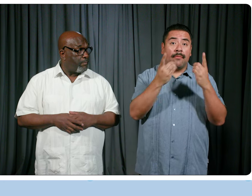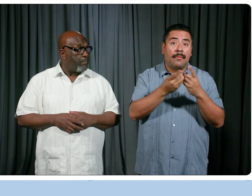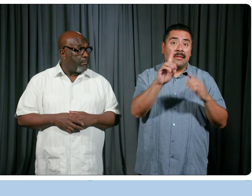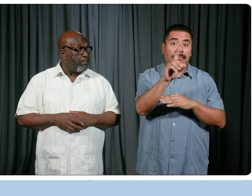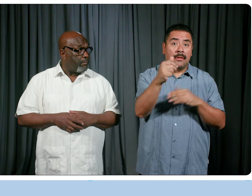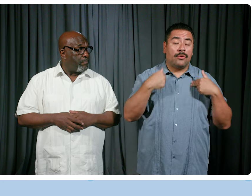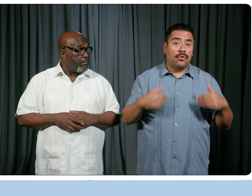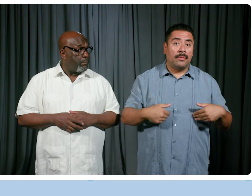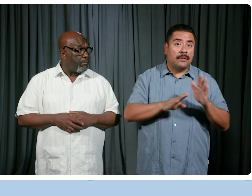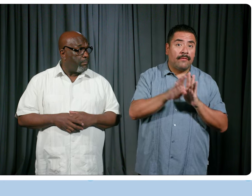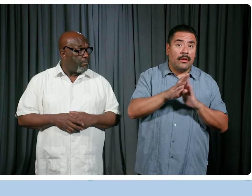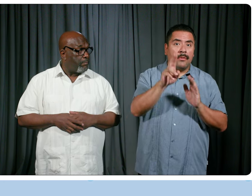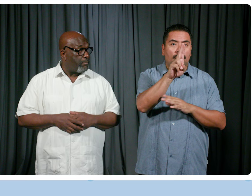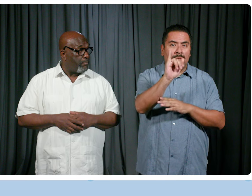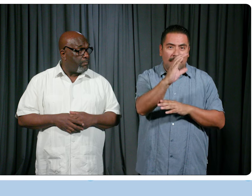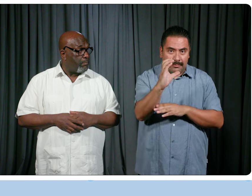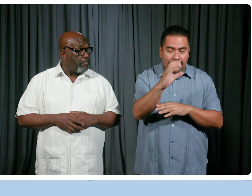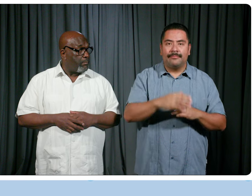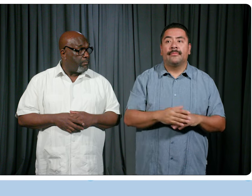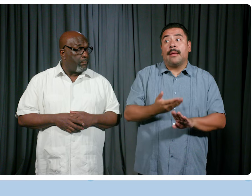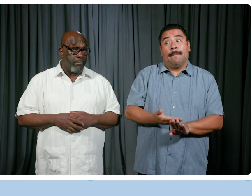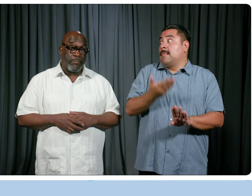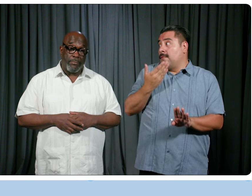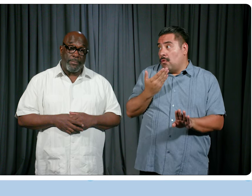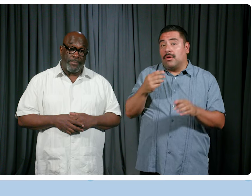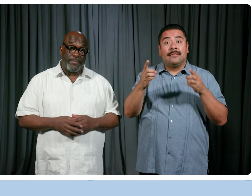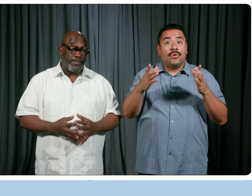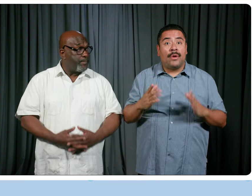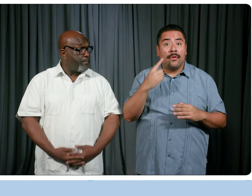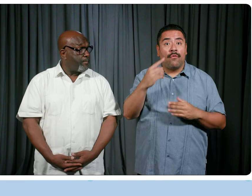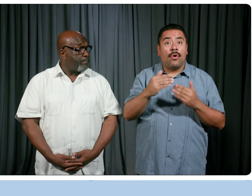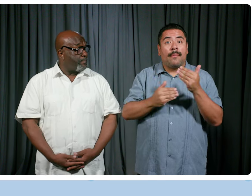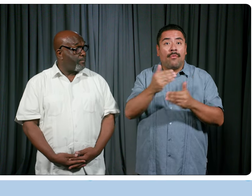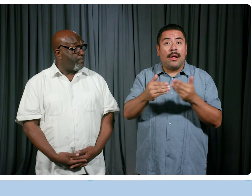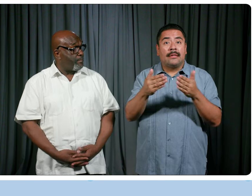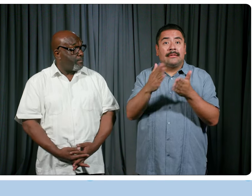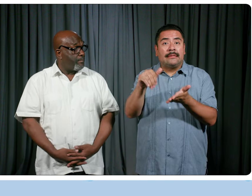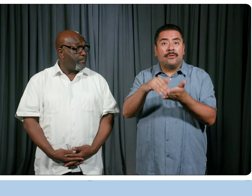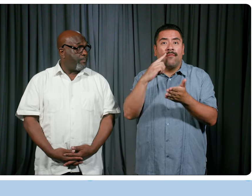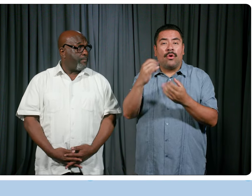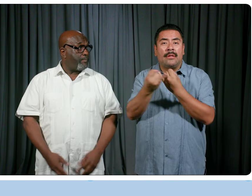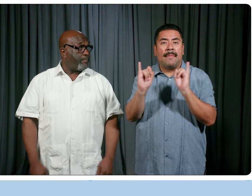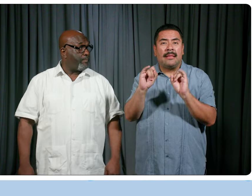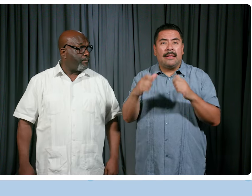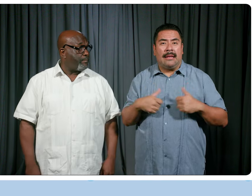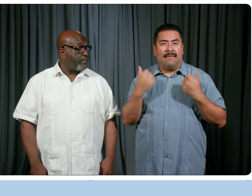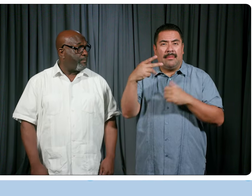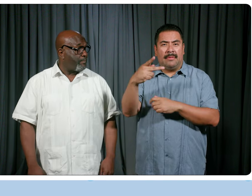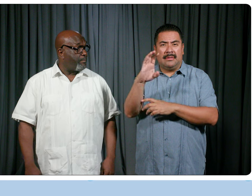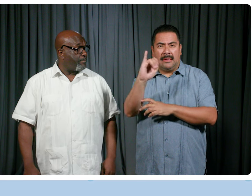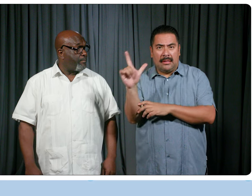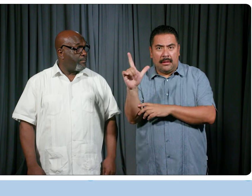Development at the University of Illinois at Chicago. Formerly, she served as director of the Progress Center for Independent Living and as an